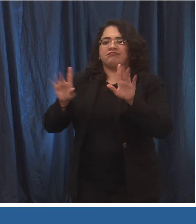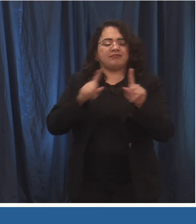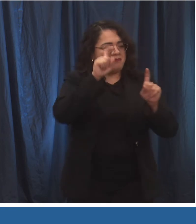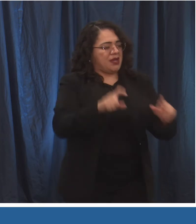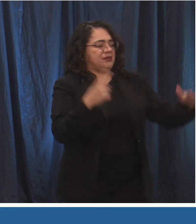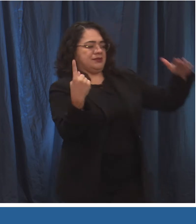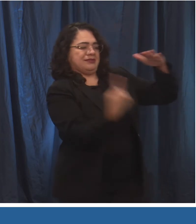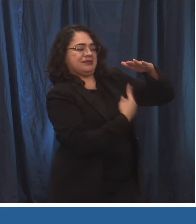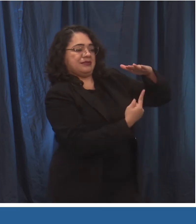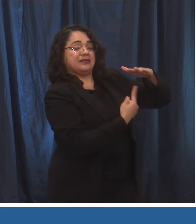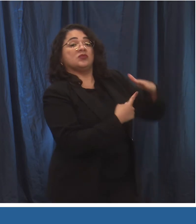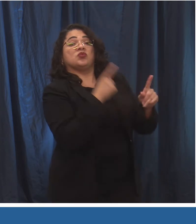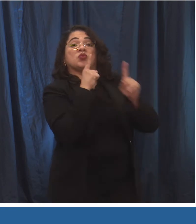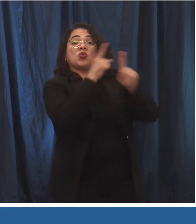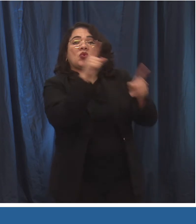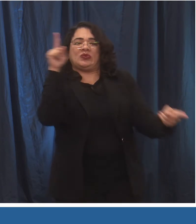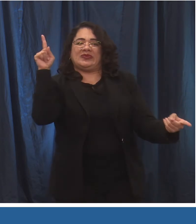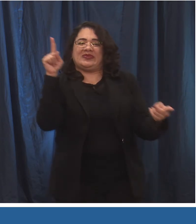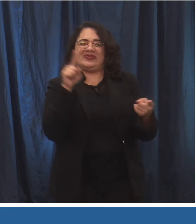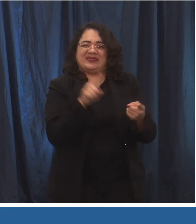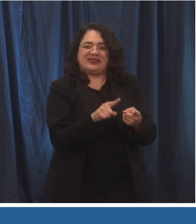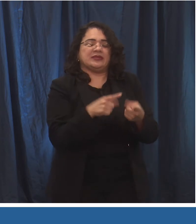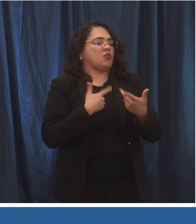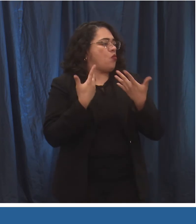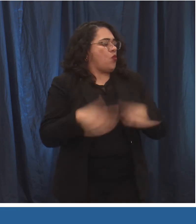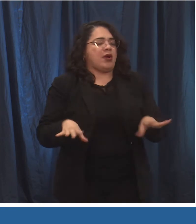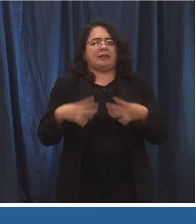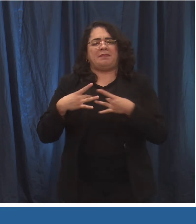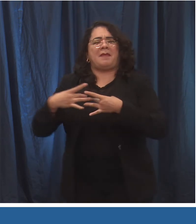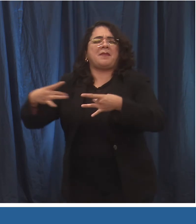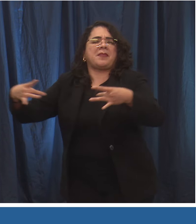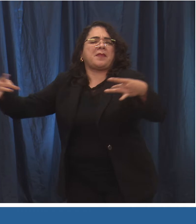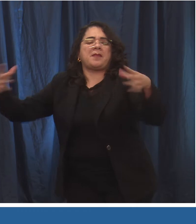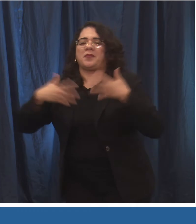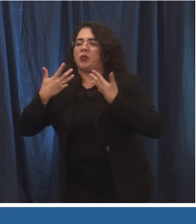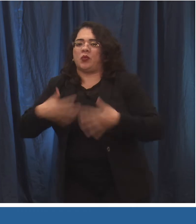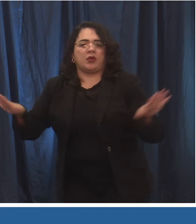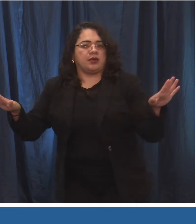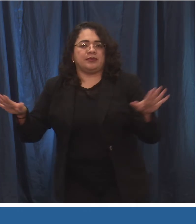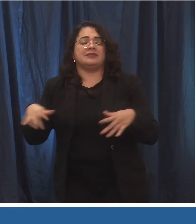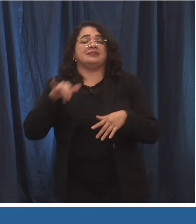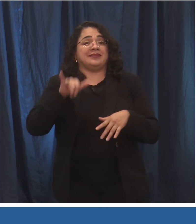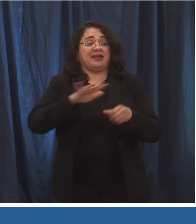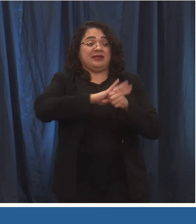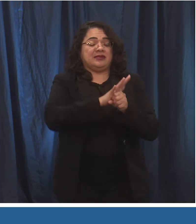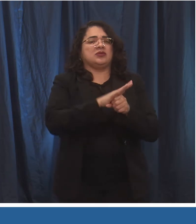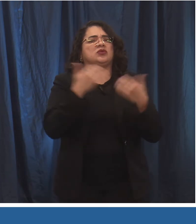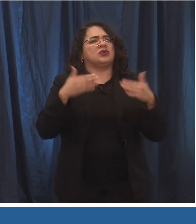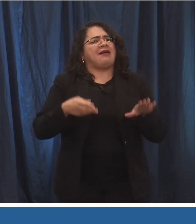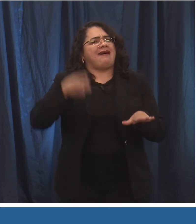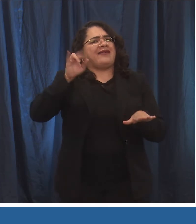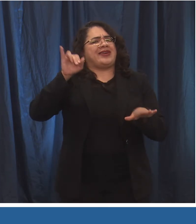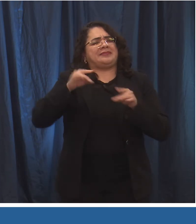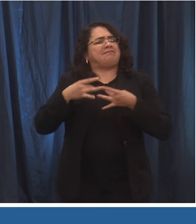This is to help stop the spread of this contagious disease in our community. Anyone who has tested positive for COVID